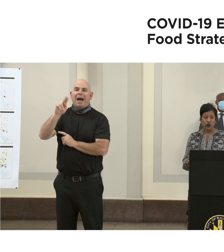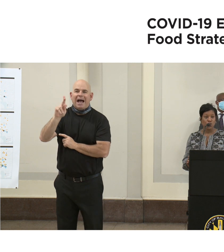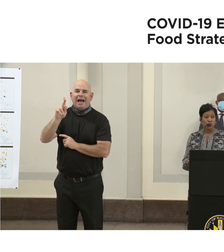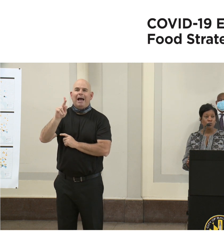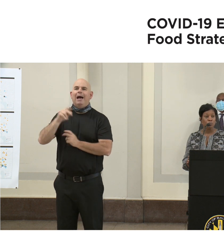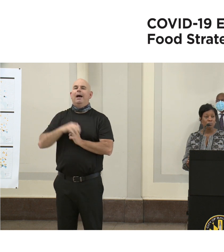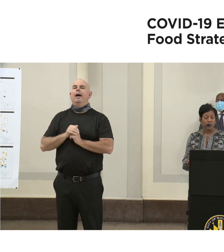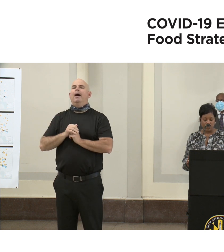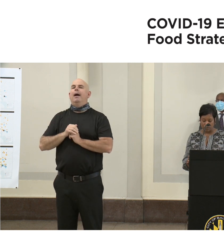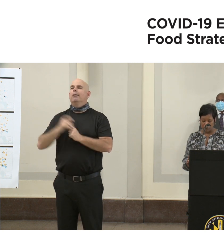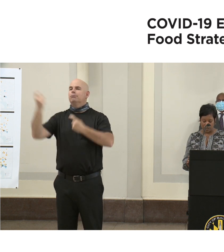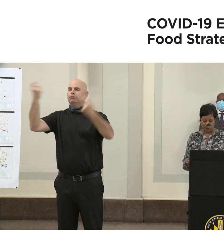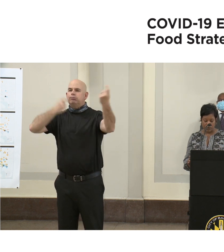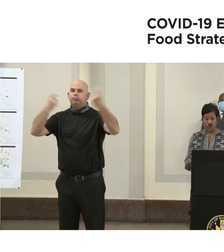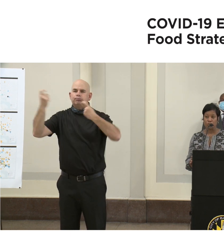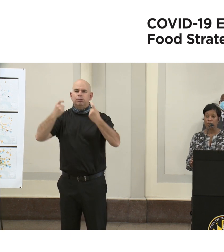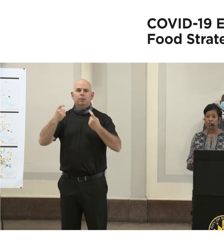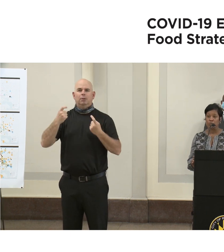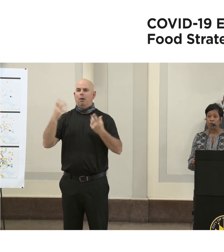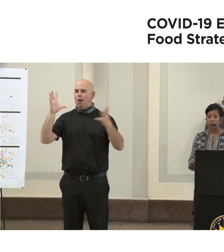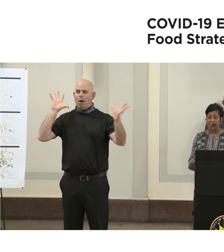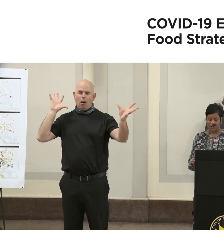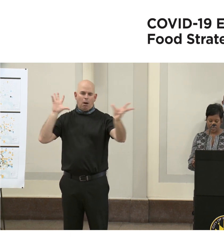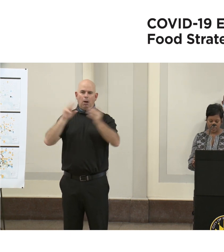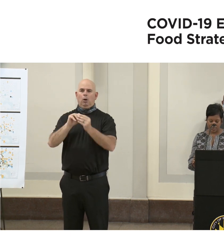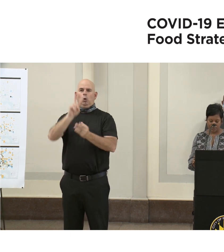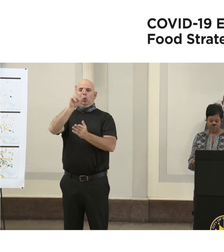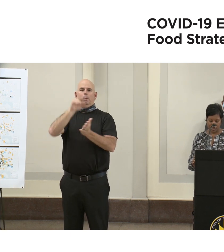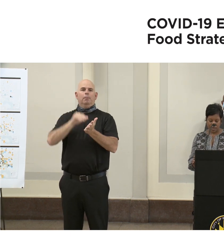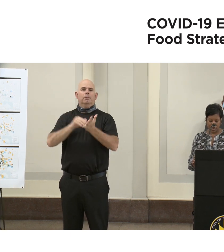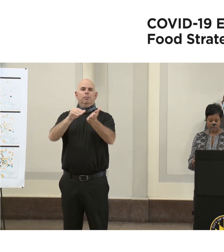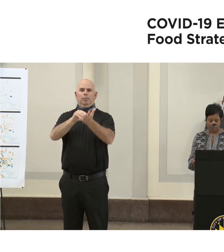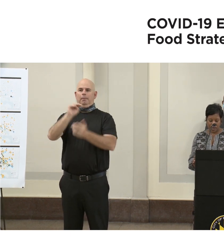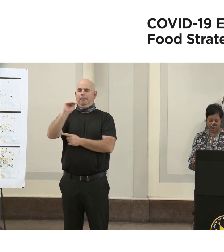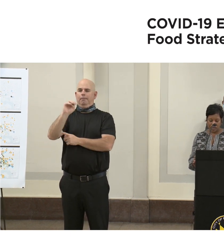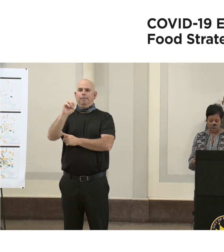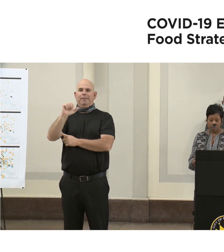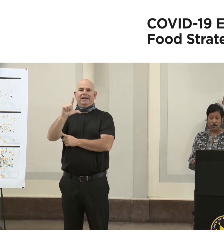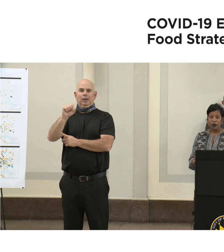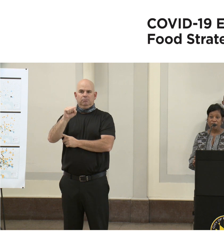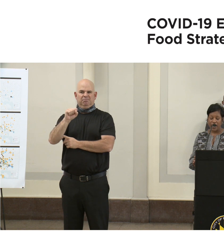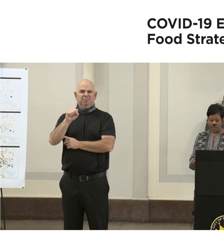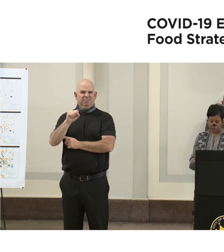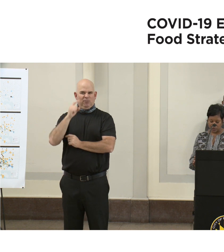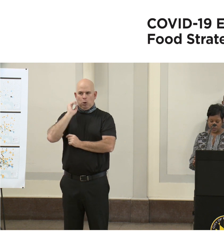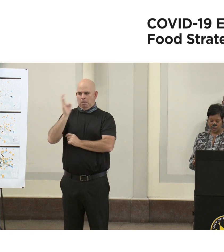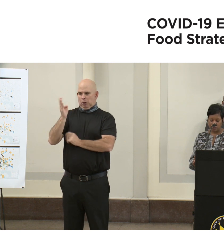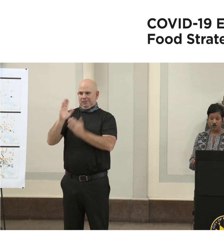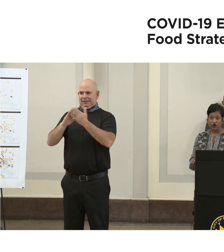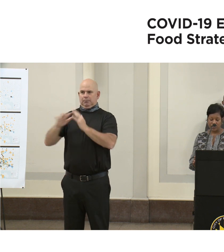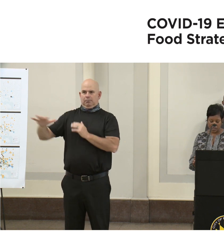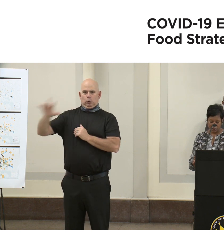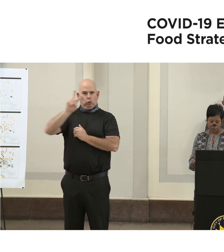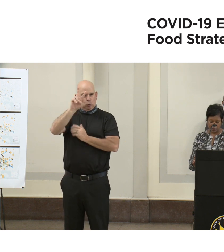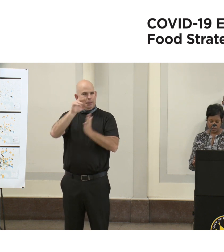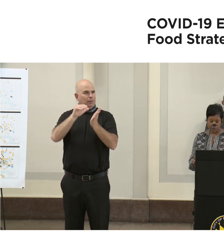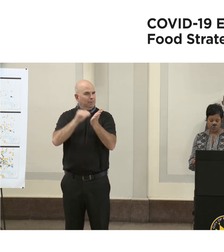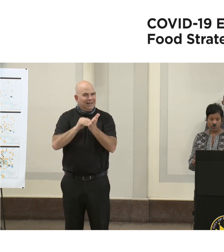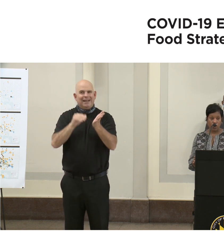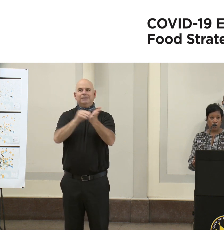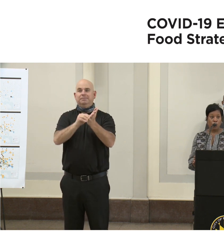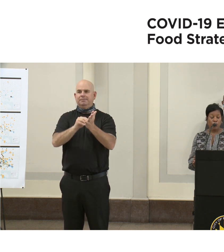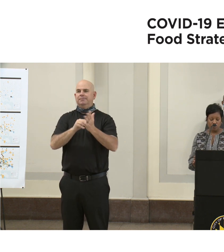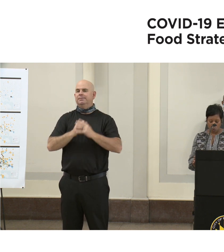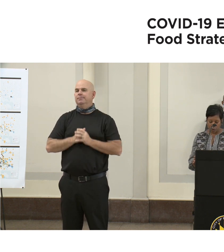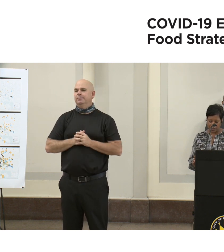served two million meals to Baltimore residents. A number of factors have driven the increase.